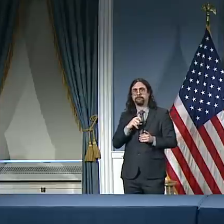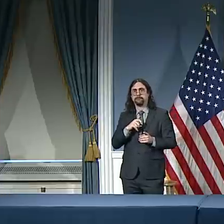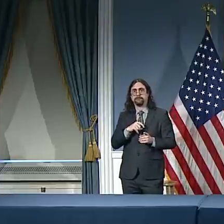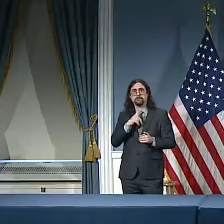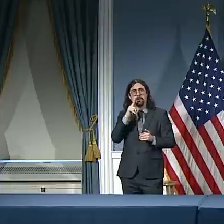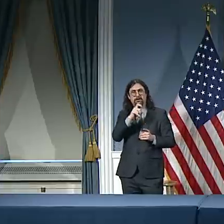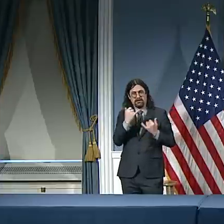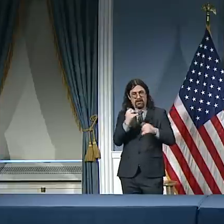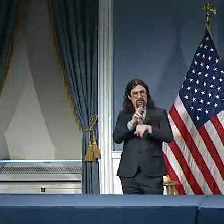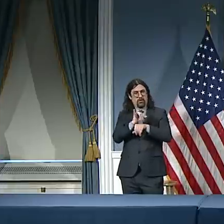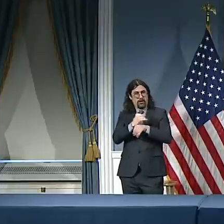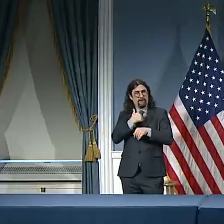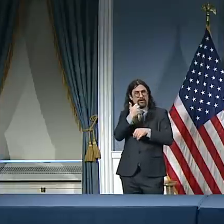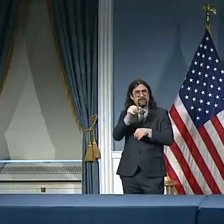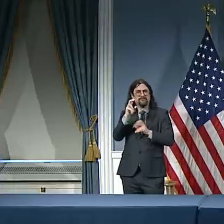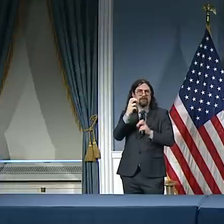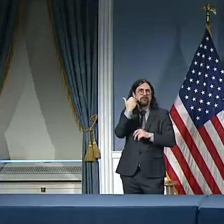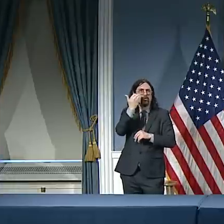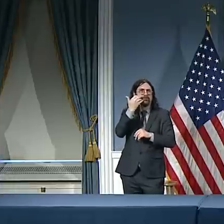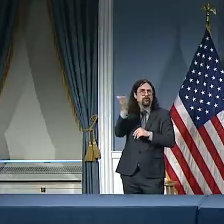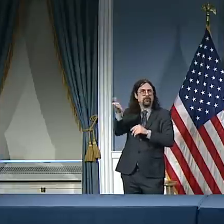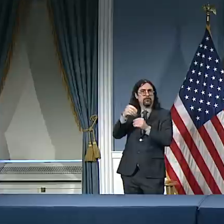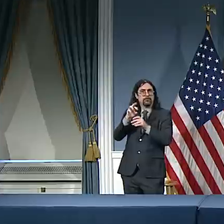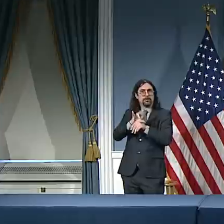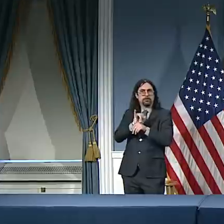you may have got other questions so stick around if you can.